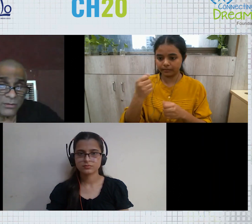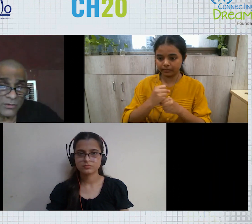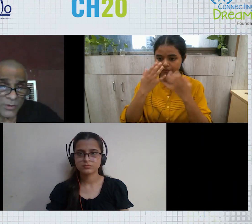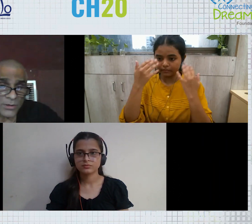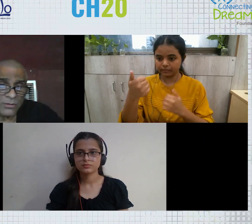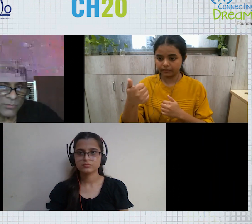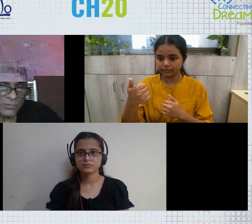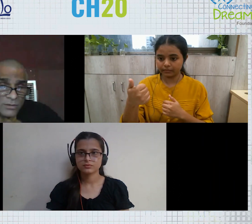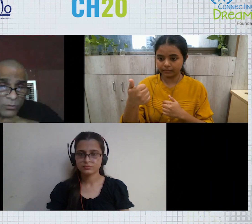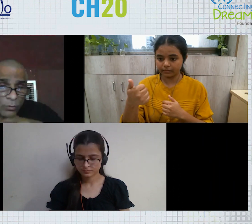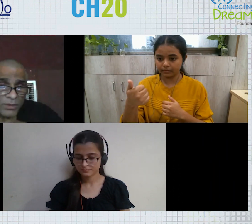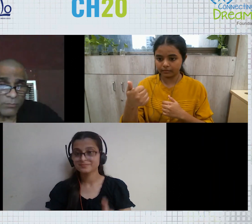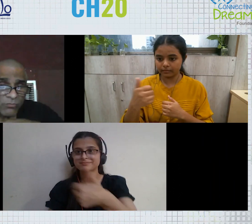game